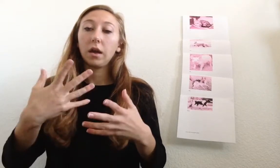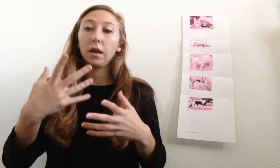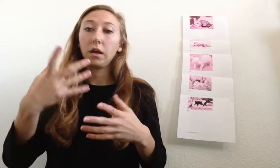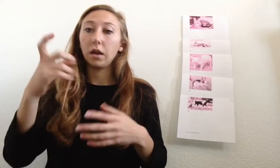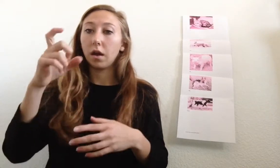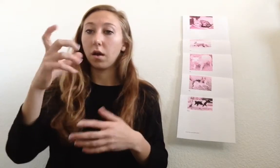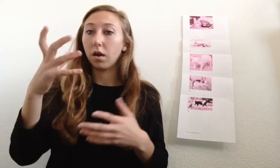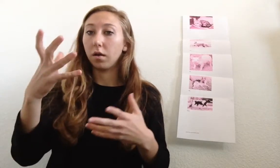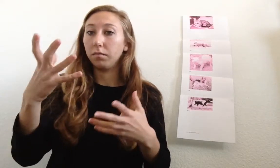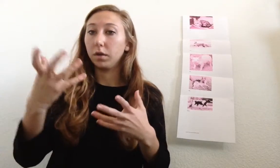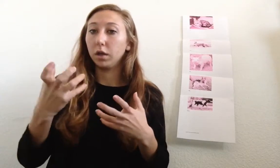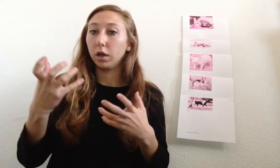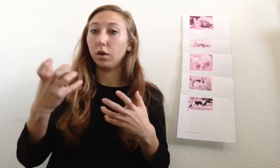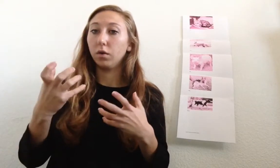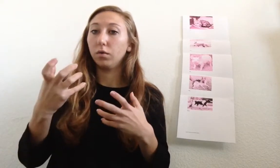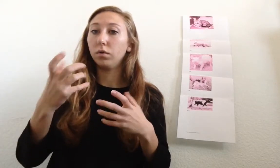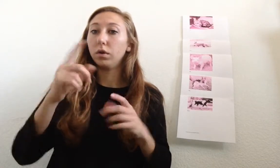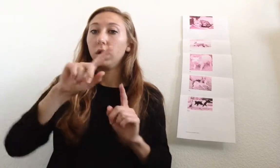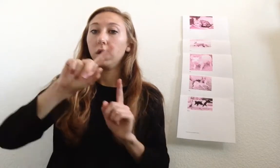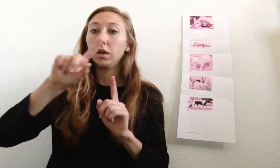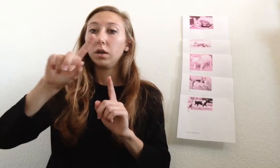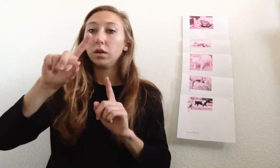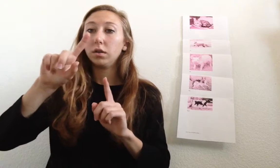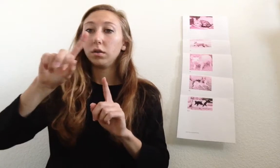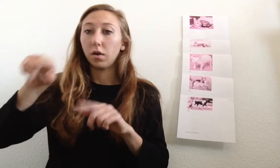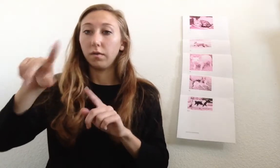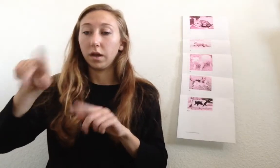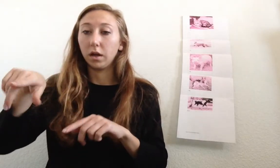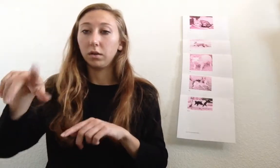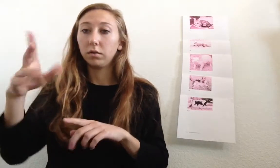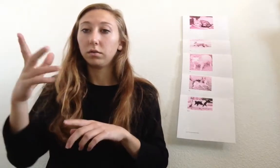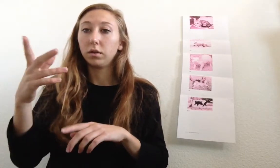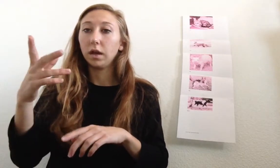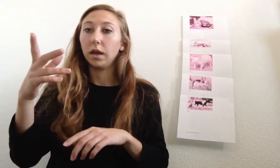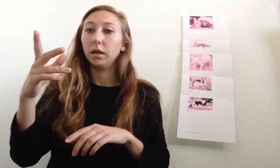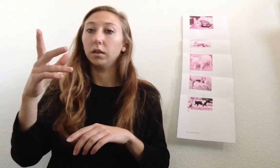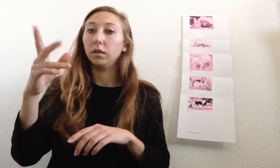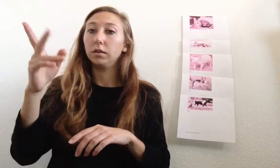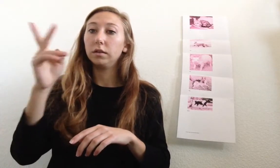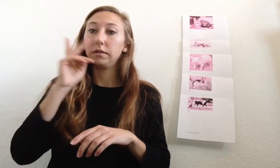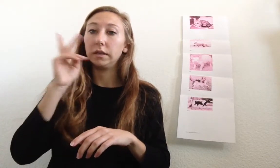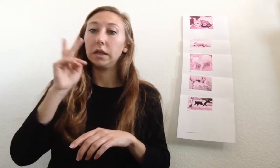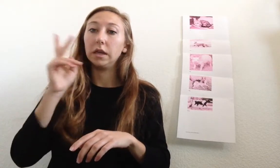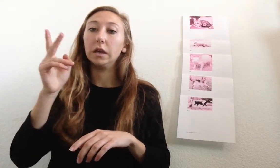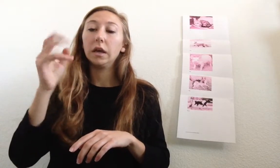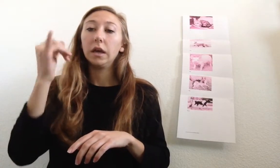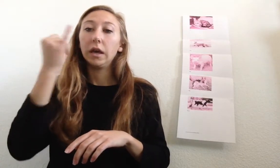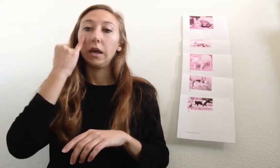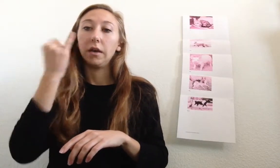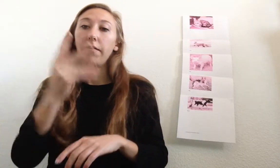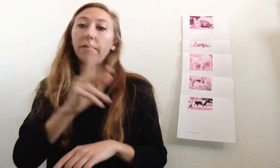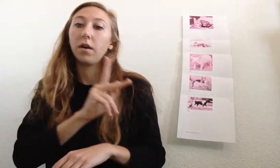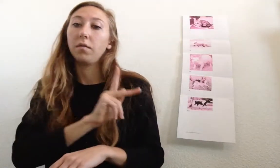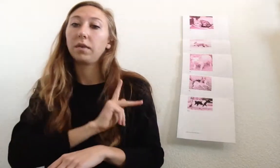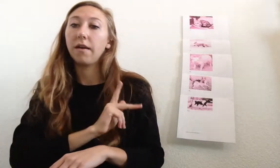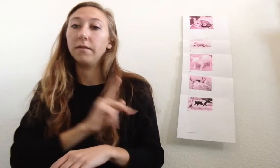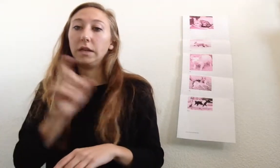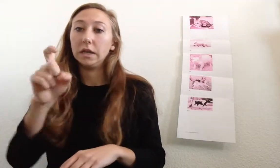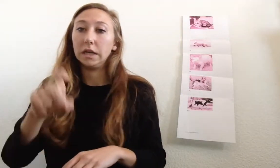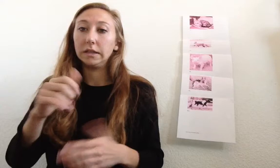am gonna go over there and see if Kevin needs